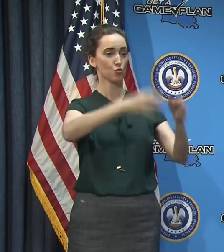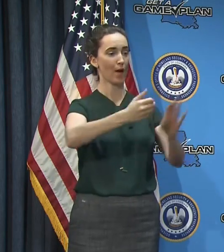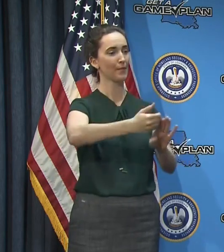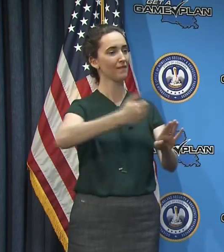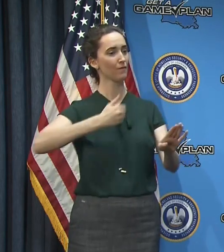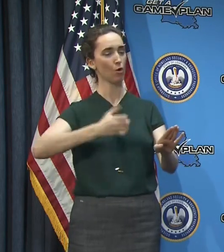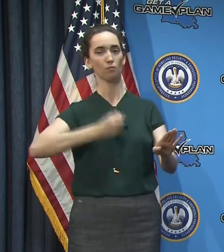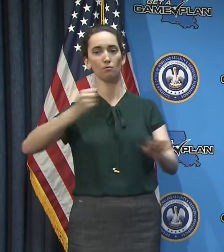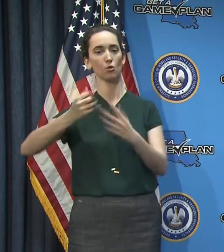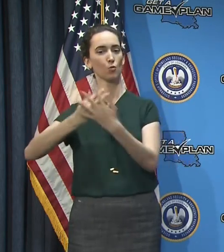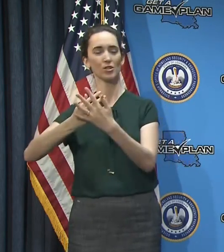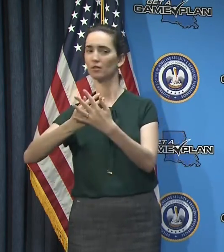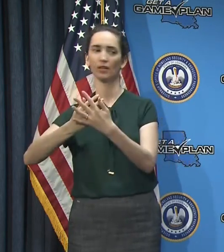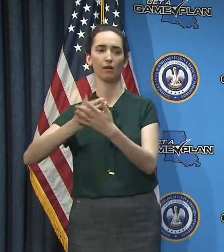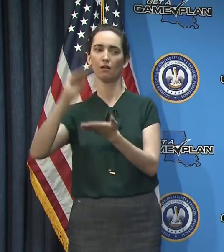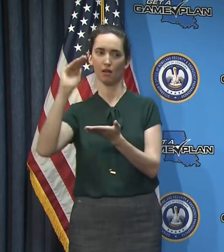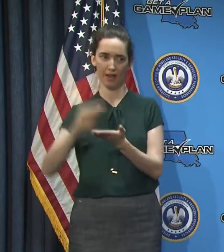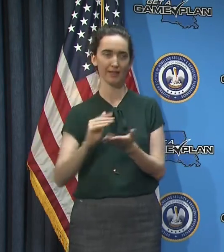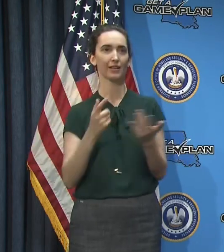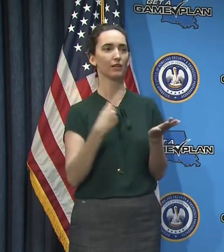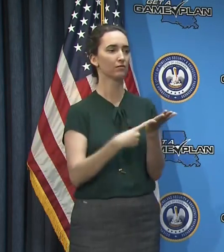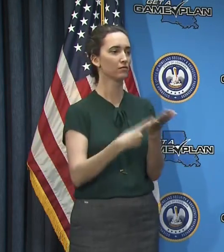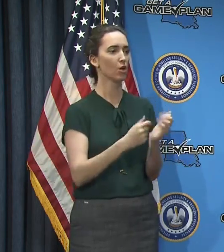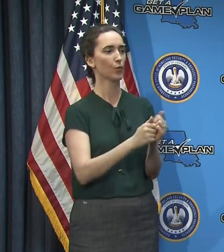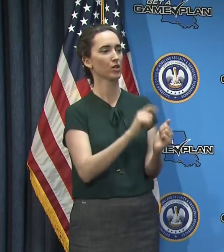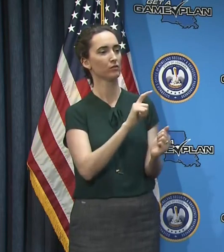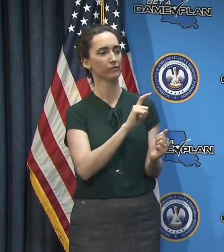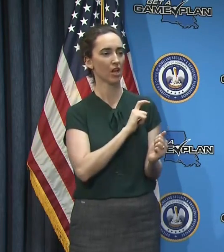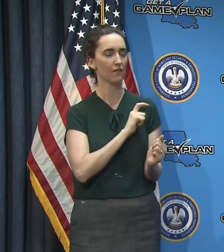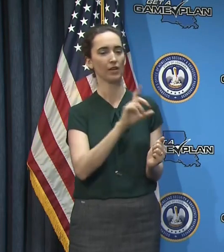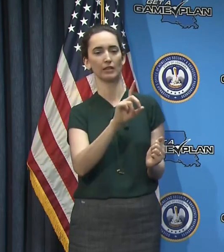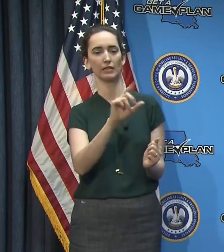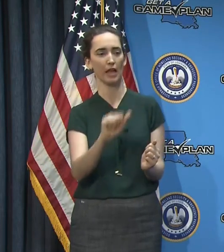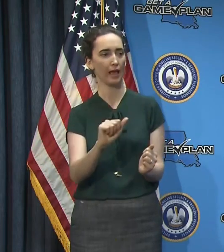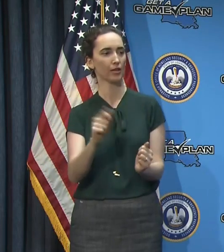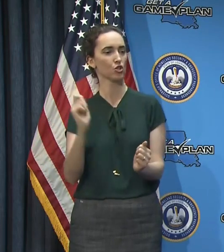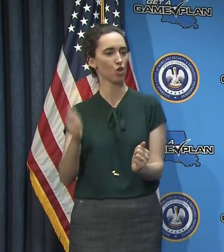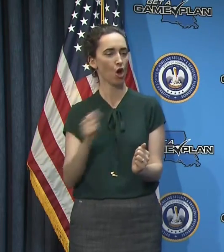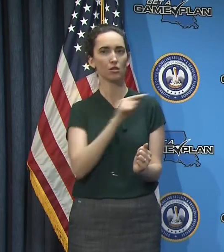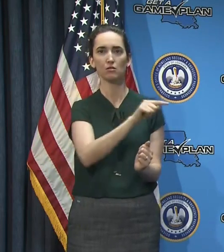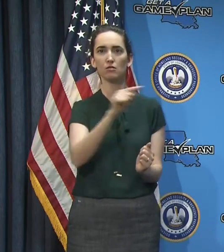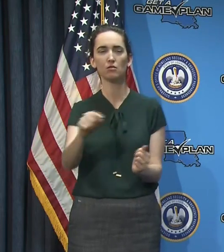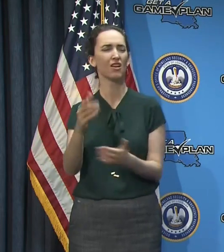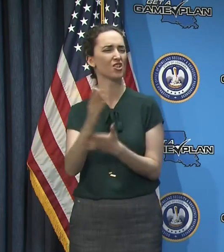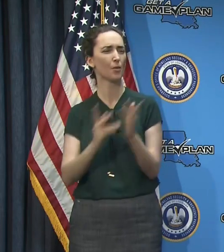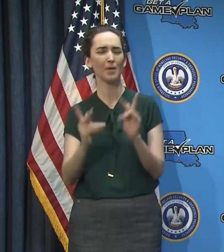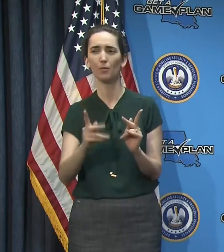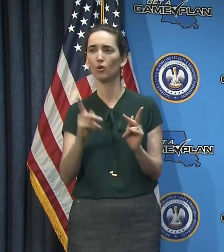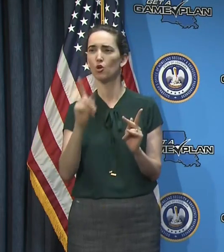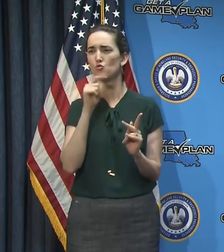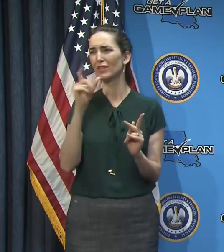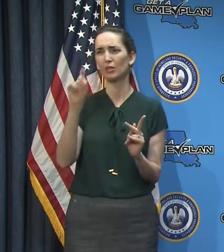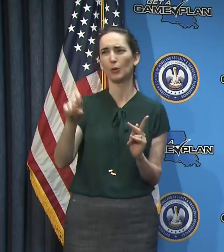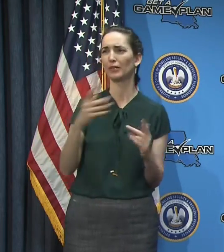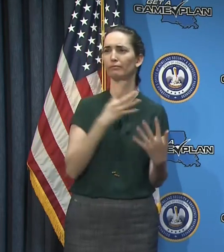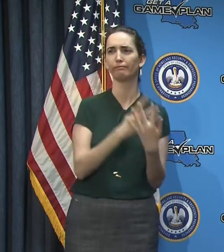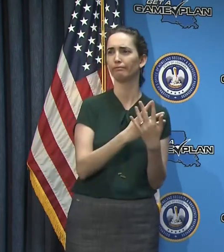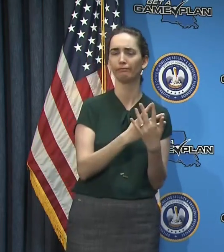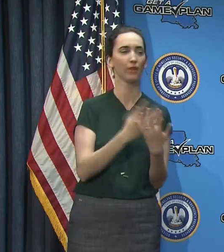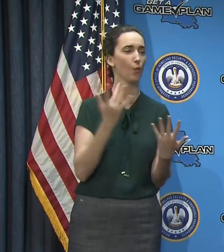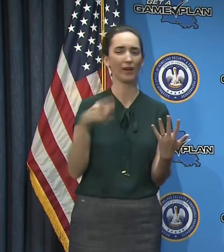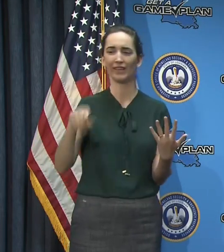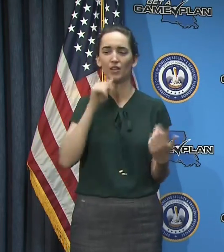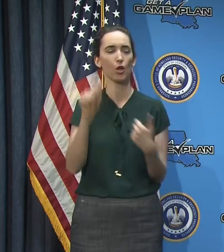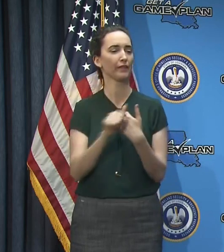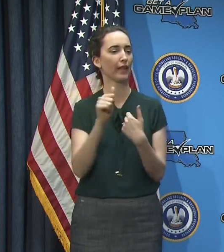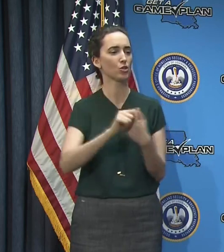probation and parole and judges to look at all of those individuals that they think should not be, uh, detained and because they don't pose